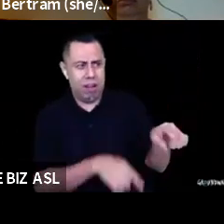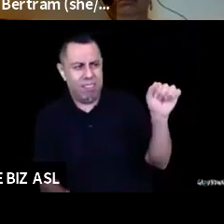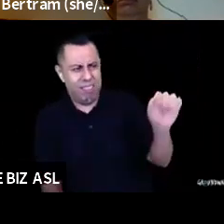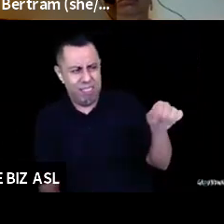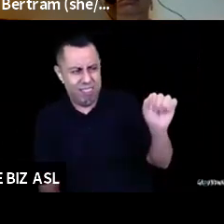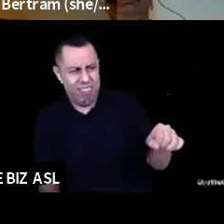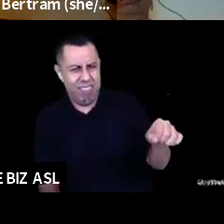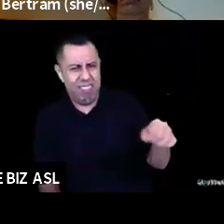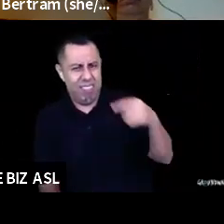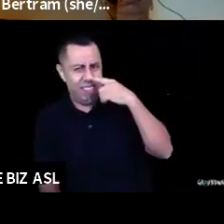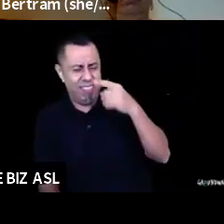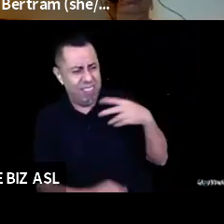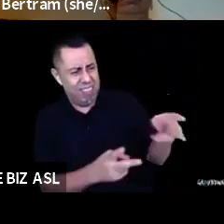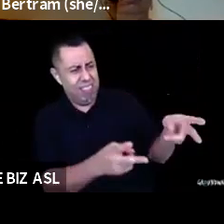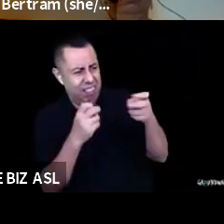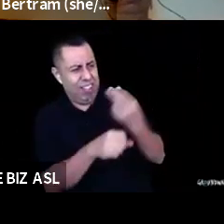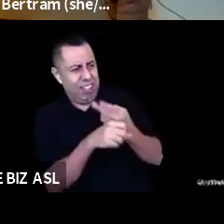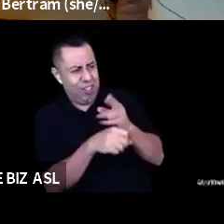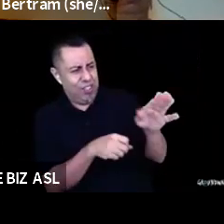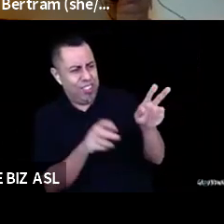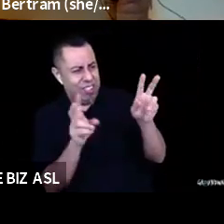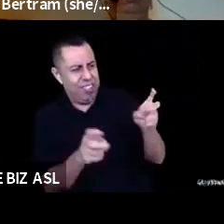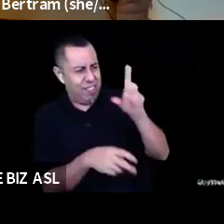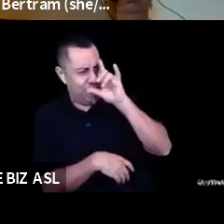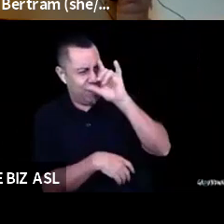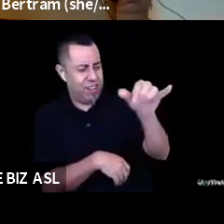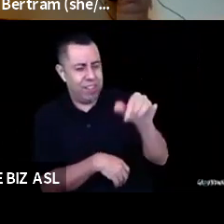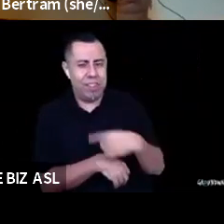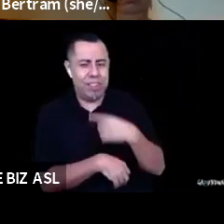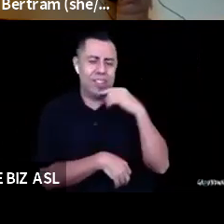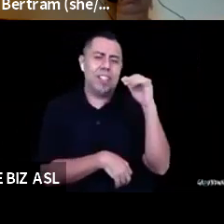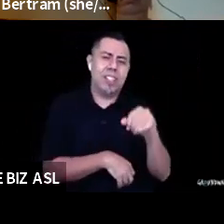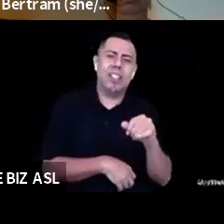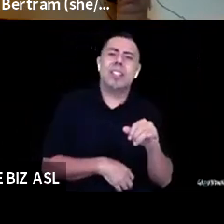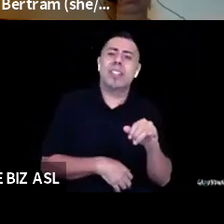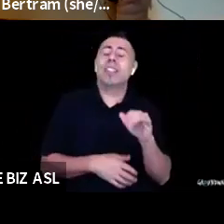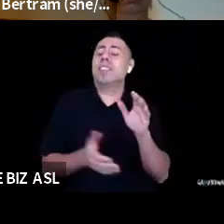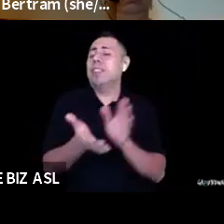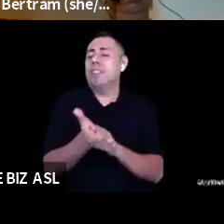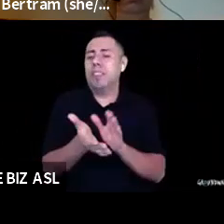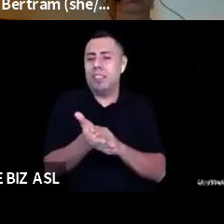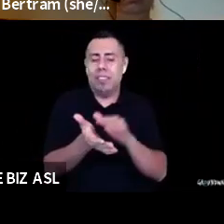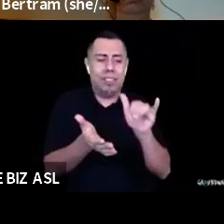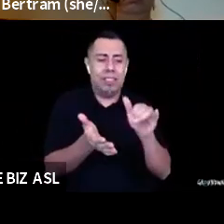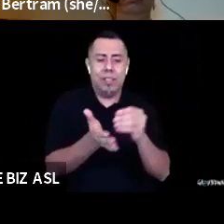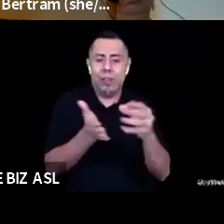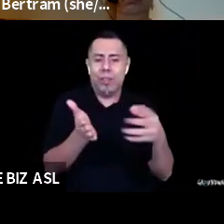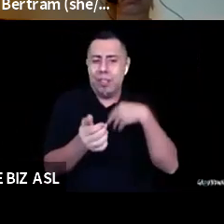forever? she's like, yeah, go ahead. Um, so shout out to that student whose name I don't remember. Cause it's many years ago. Um, but I also, uh,